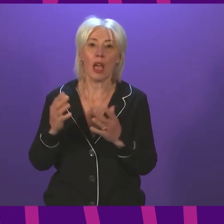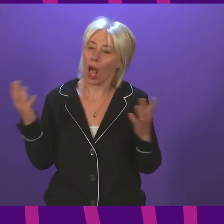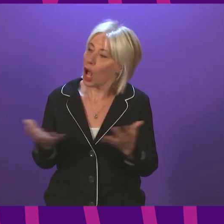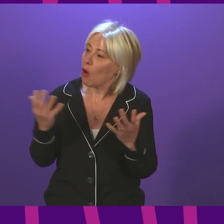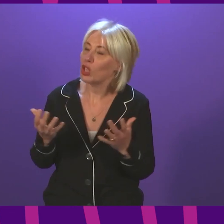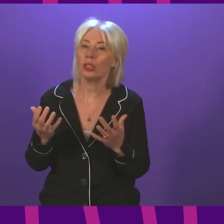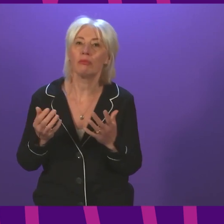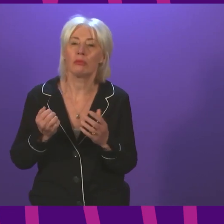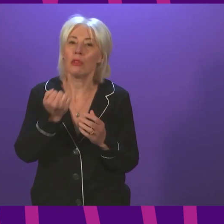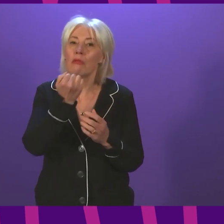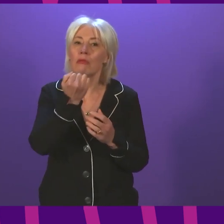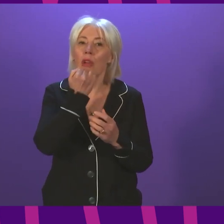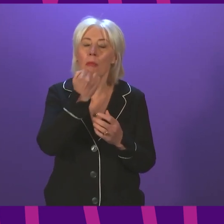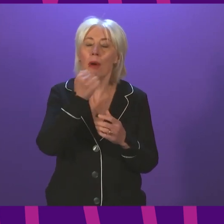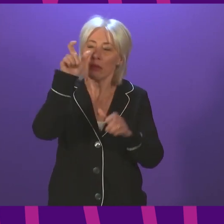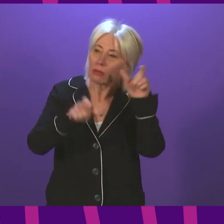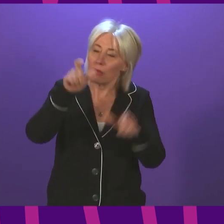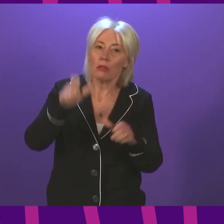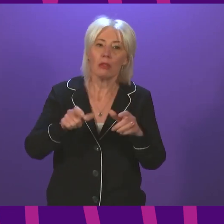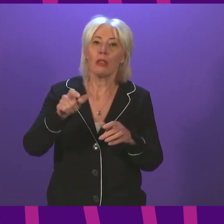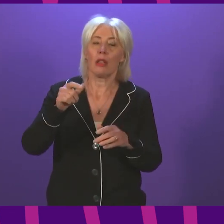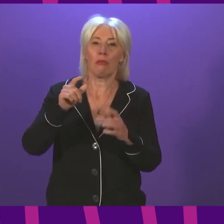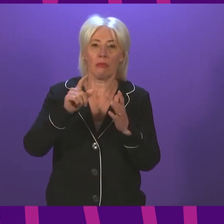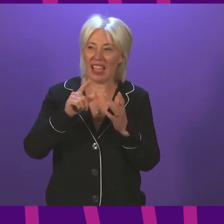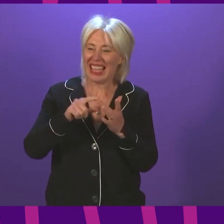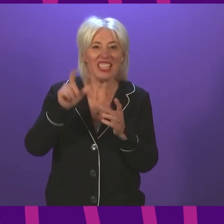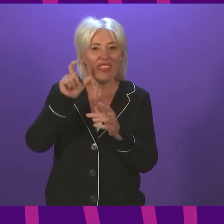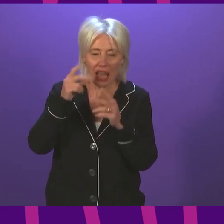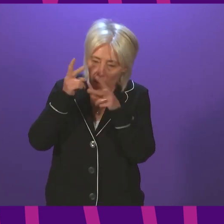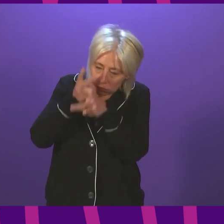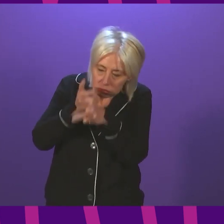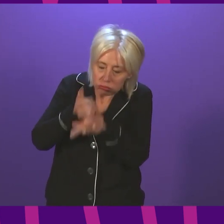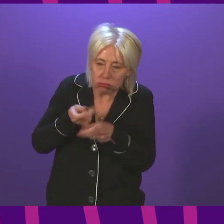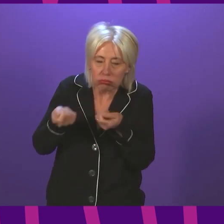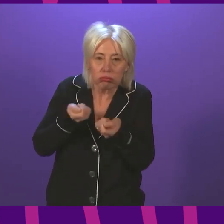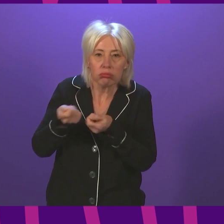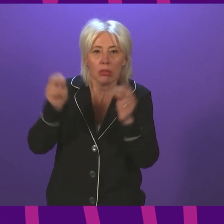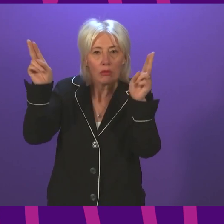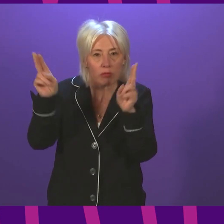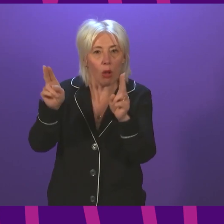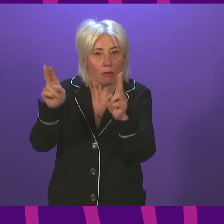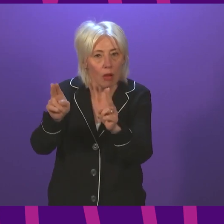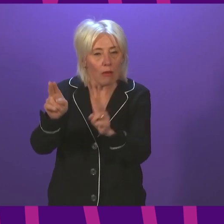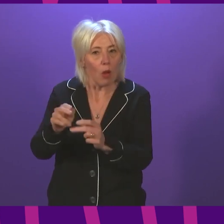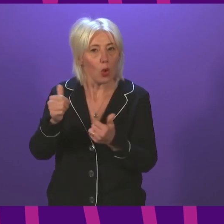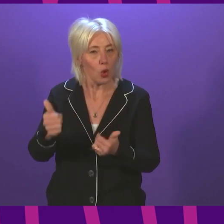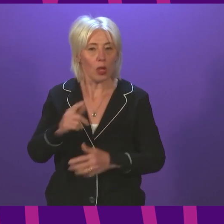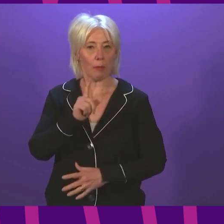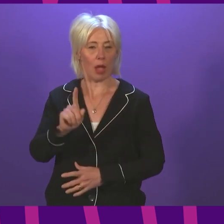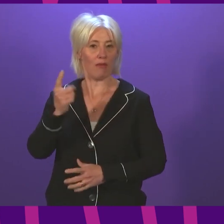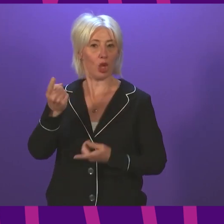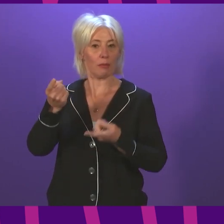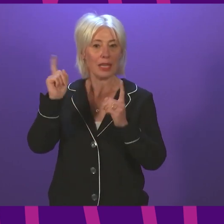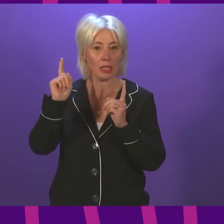hospital admissions and intensive care admissions falling but this positive direction of travel that we're seeing and the First Minister